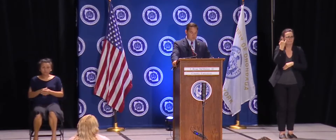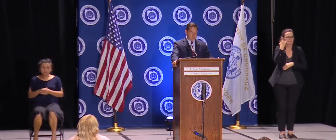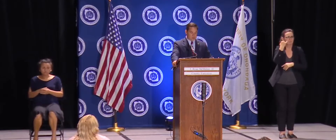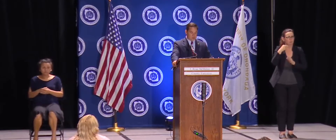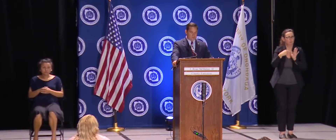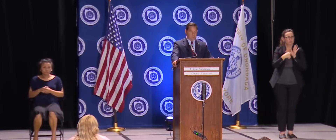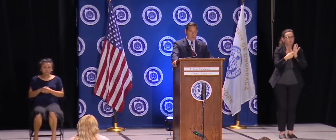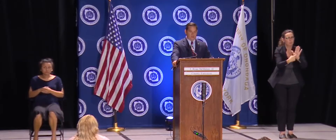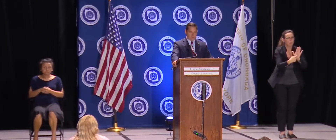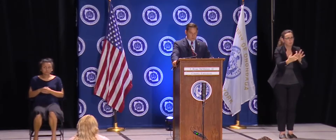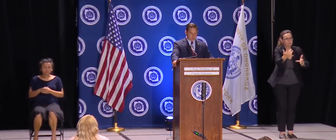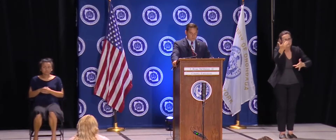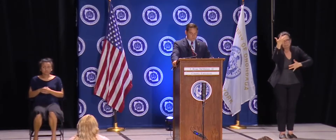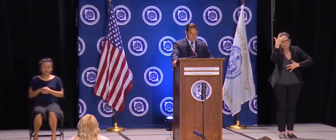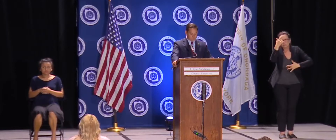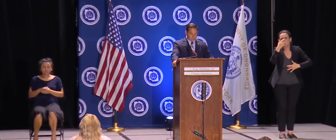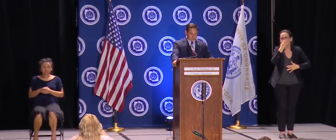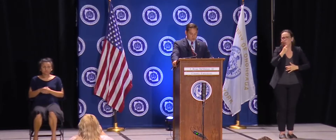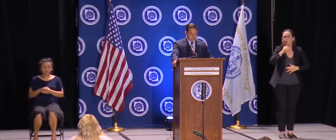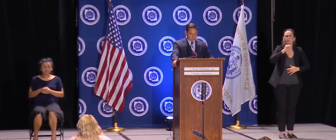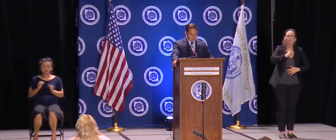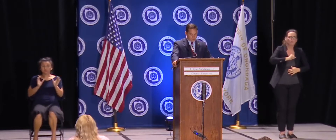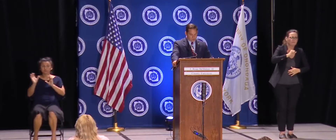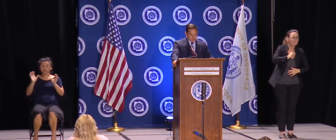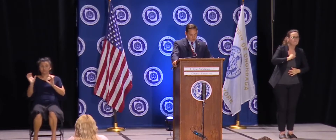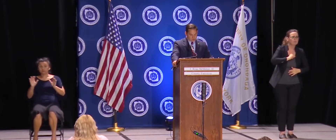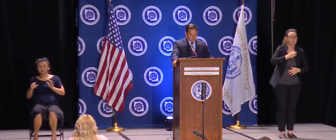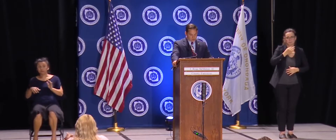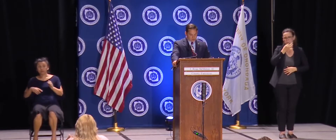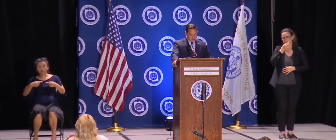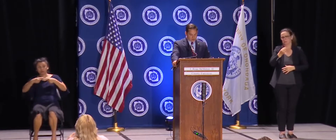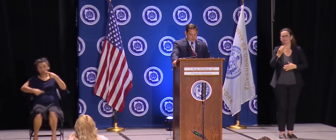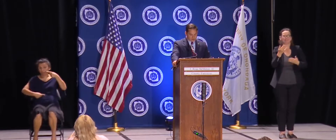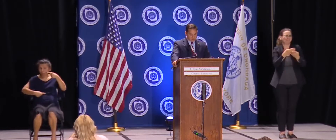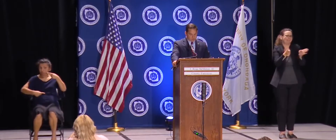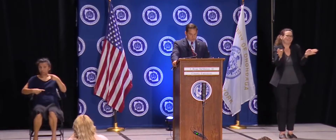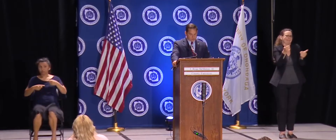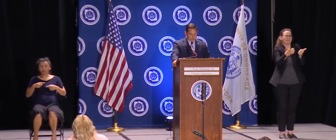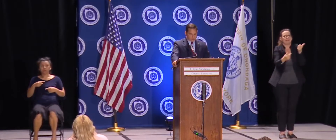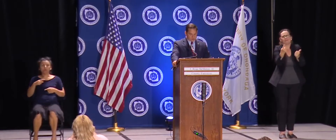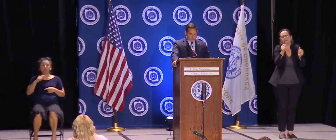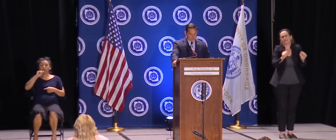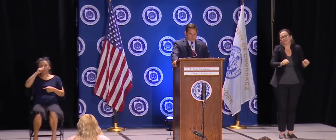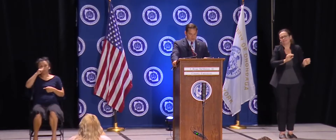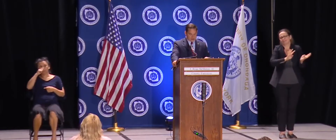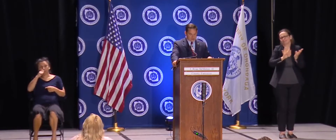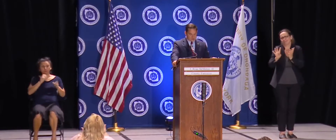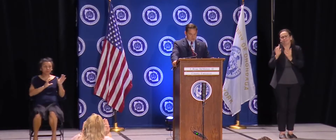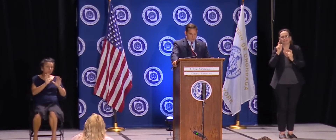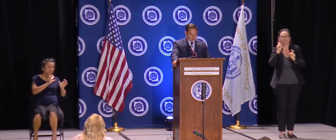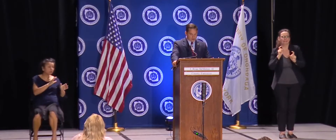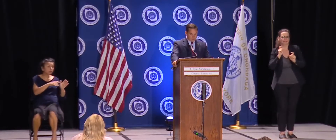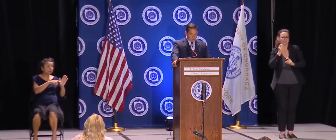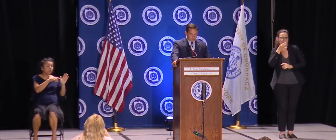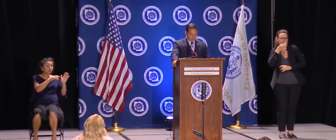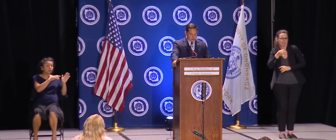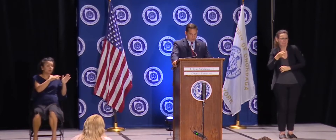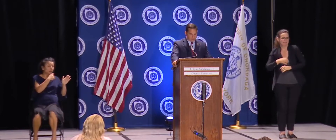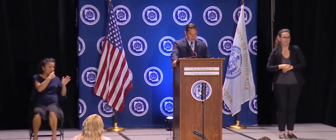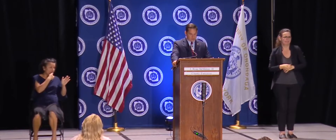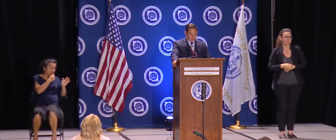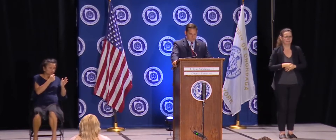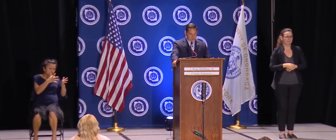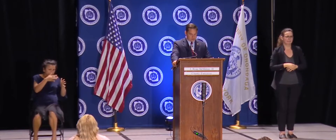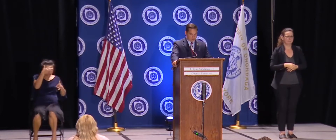used for broad screening as well. So that's .337-day average when you combine both of